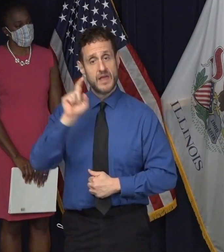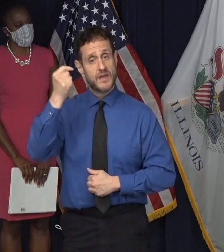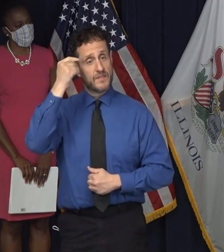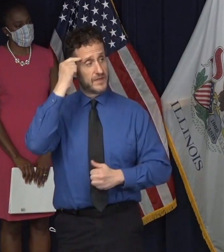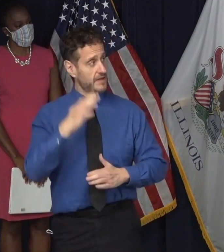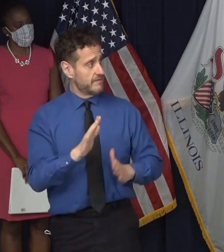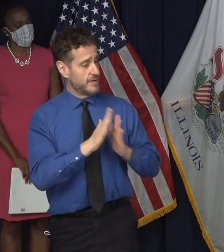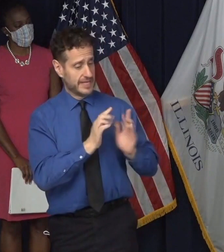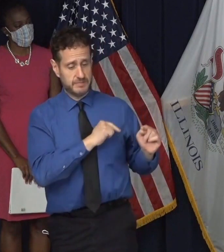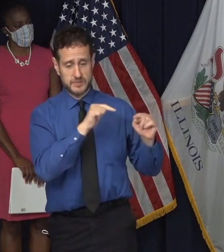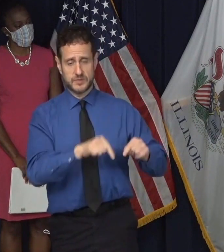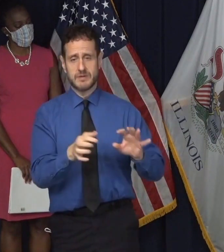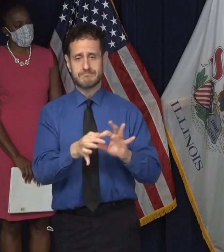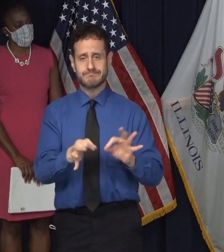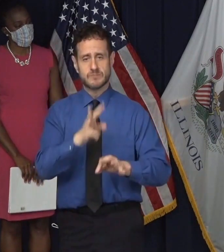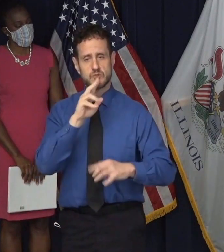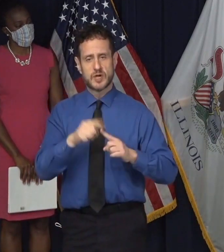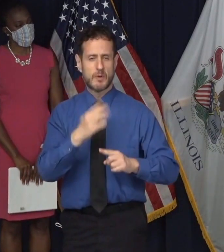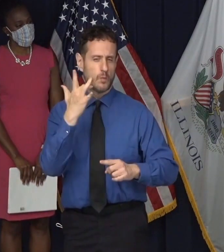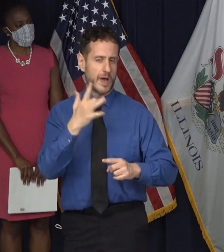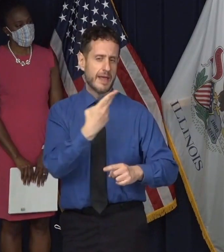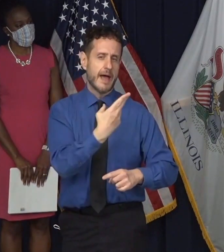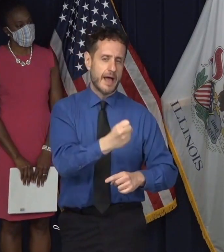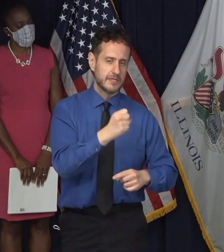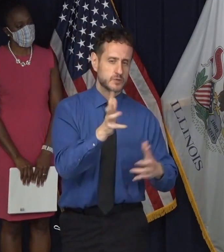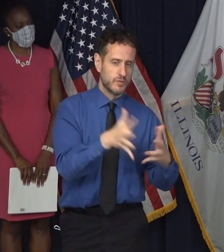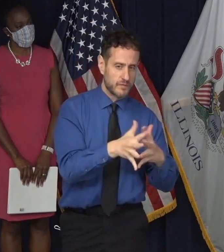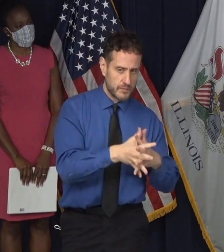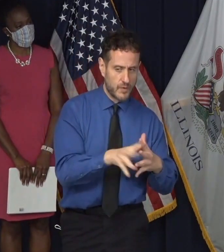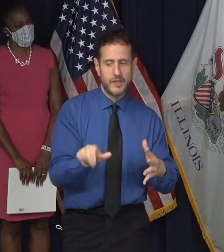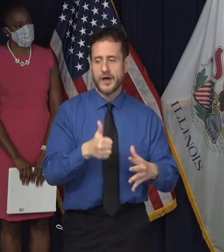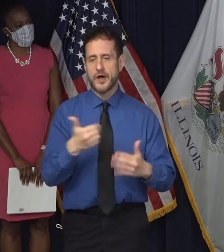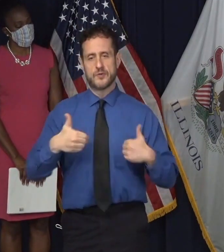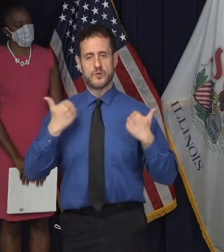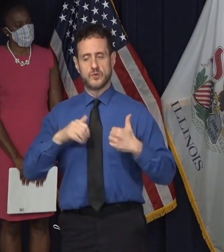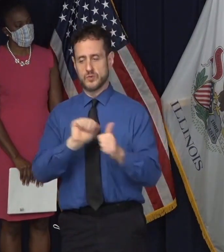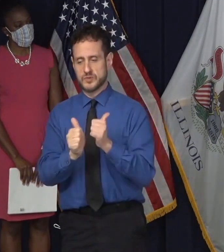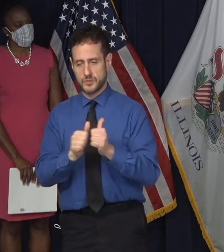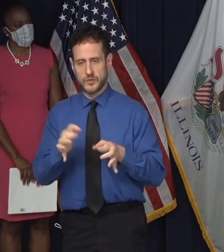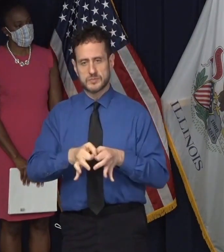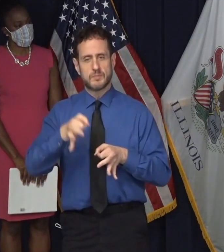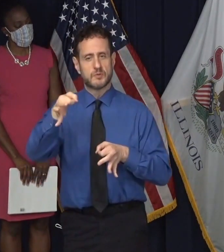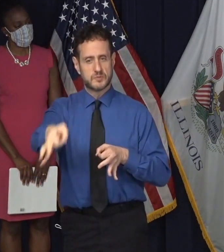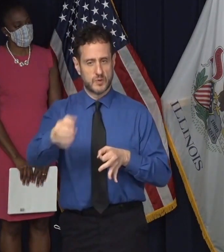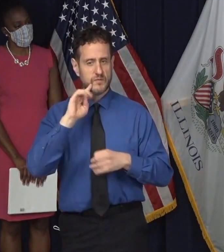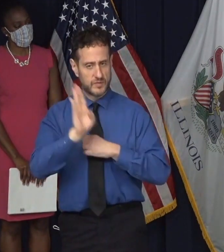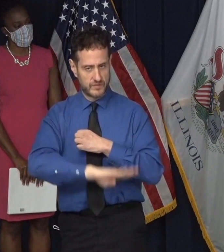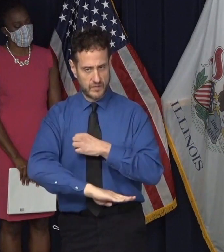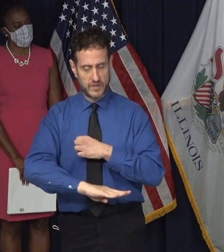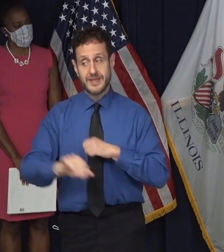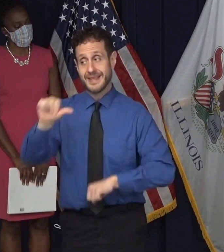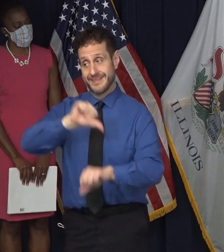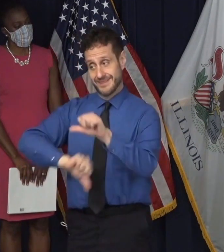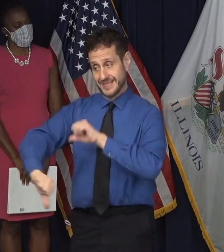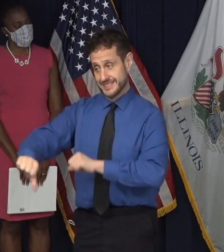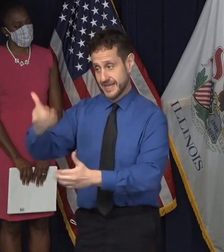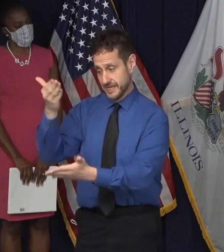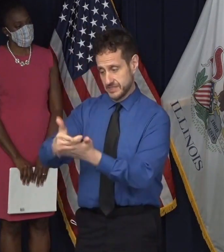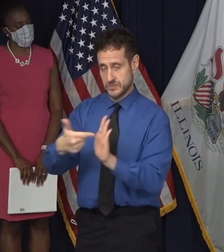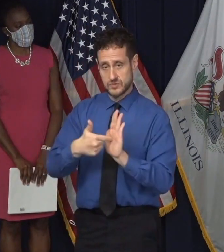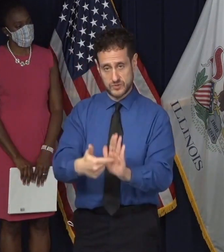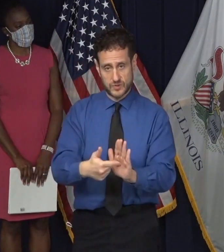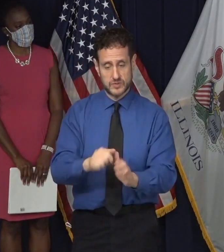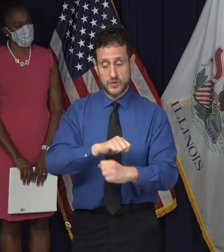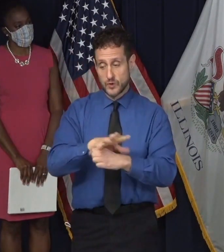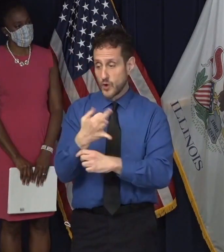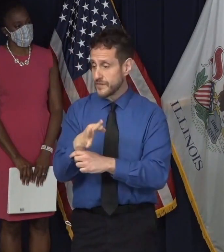and other youth contact sports should be postponed this fall. Here's what the science tells us. COVID-19 is